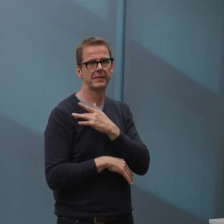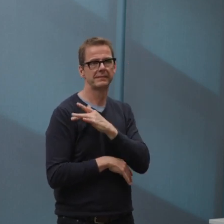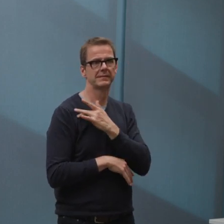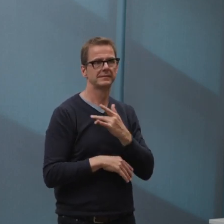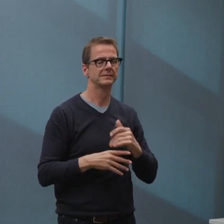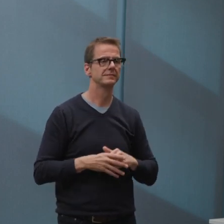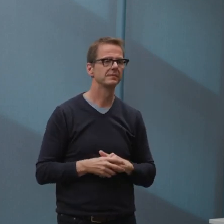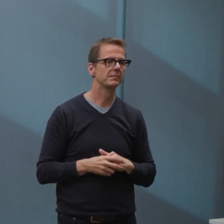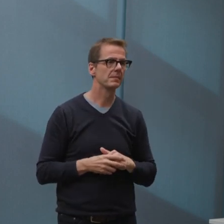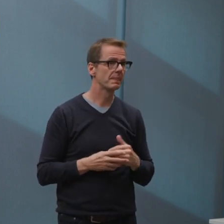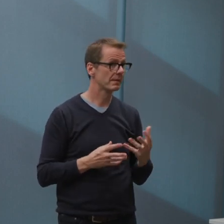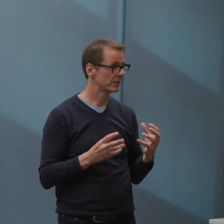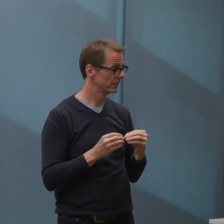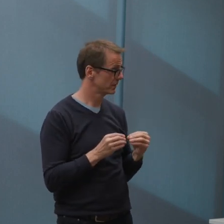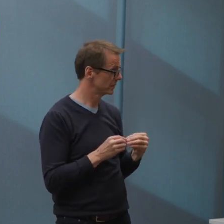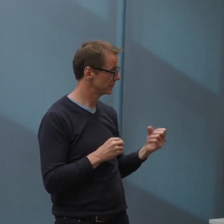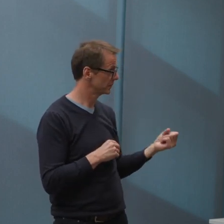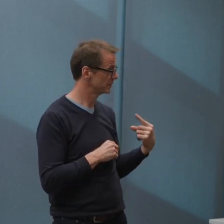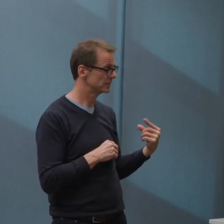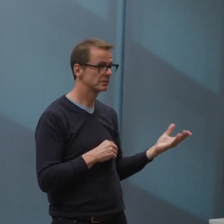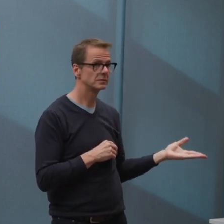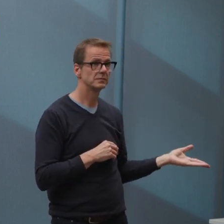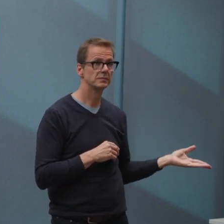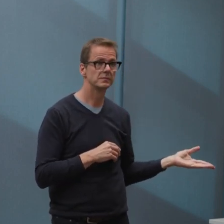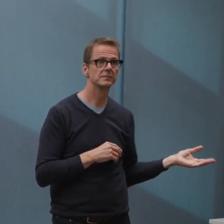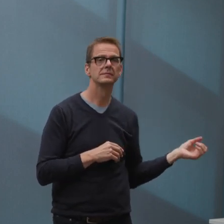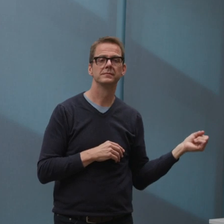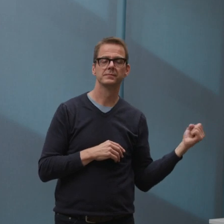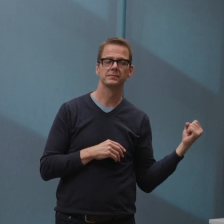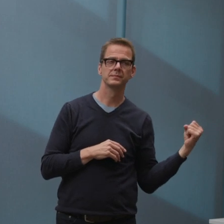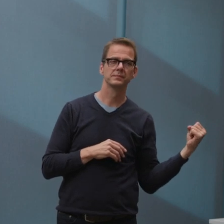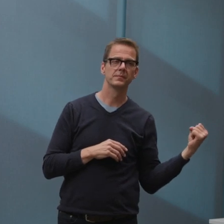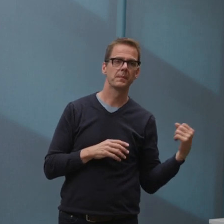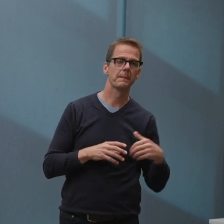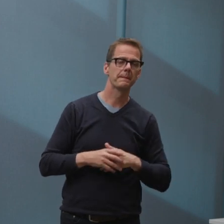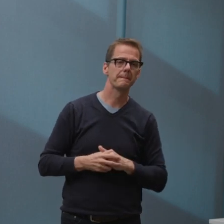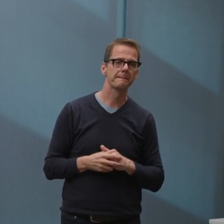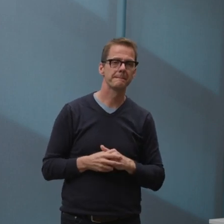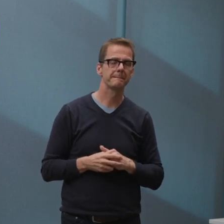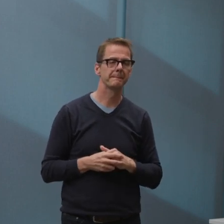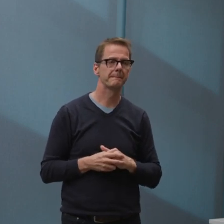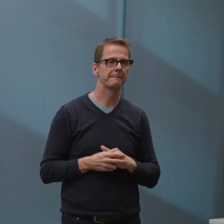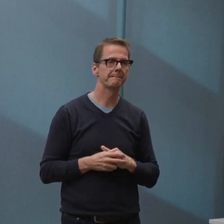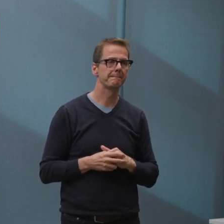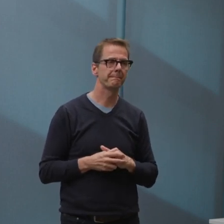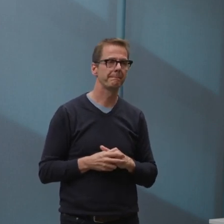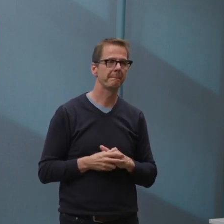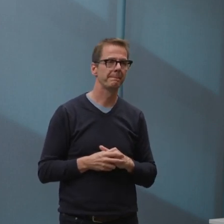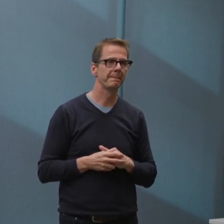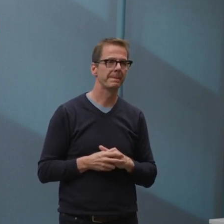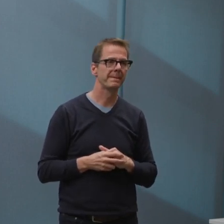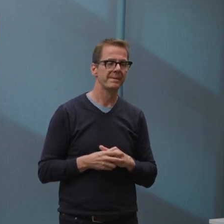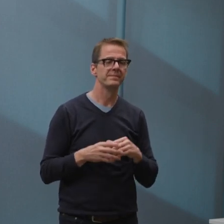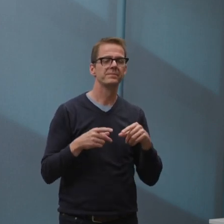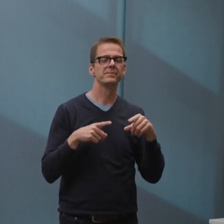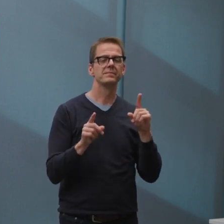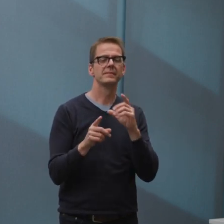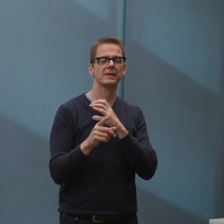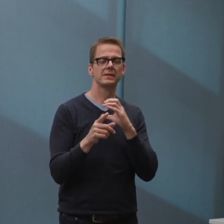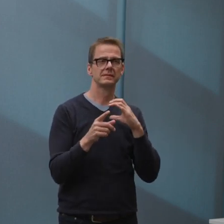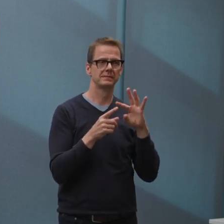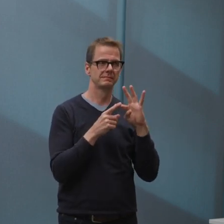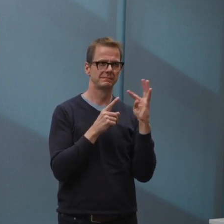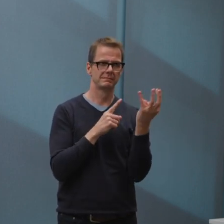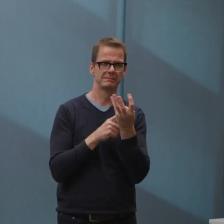Please, thank you. But, you know, it was raised, sorry, I can't remember which councilor raised it, I think it was Andrew Knack, the idea of allowing